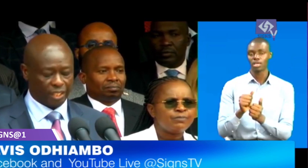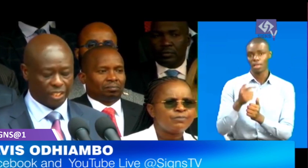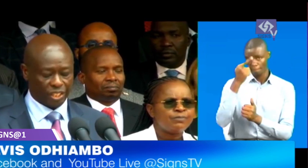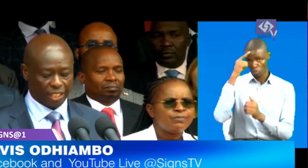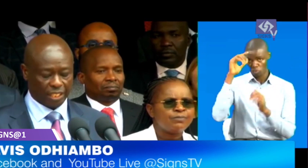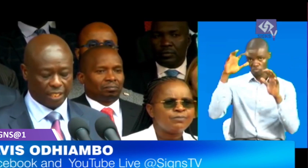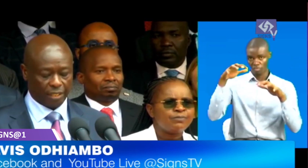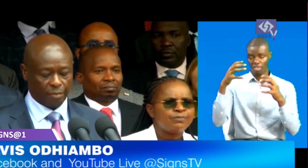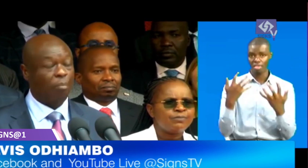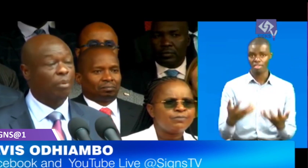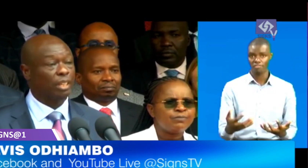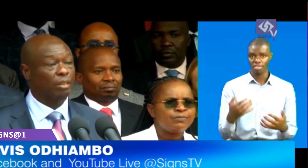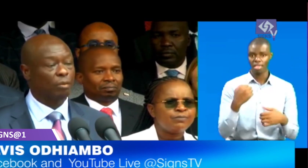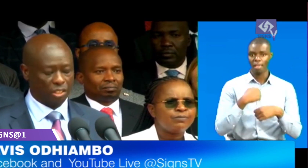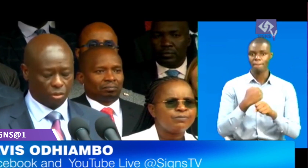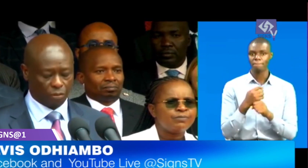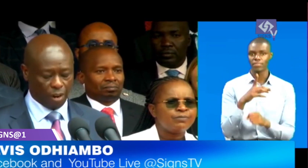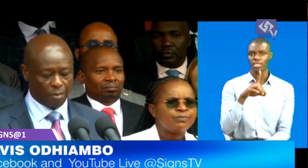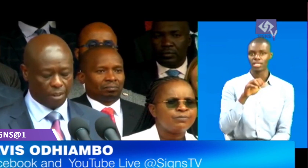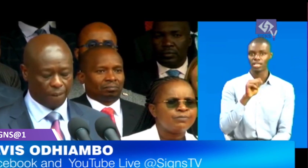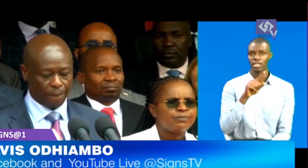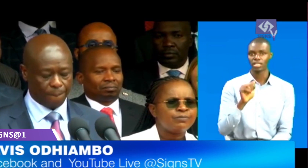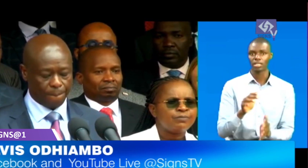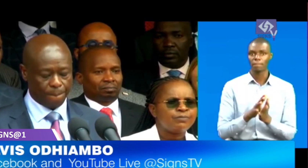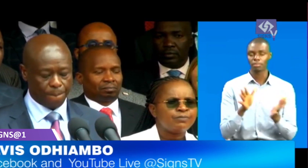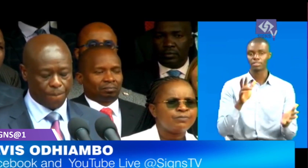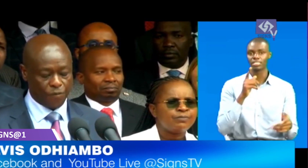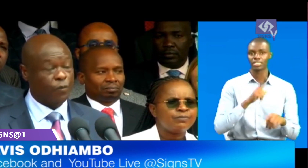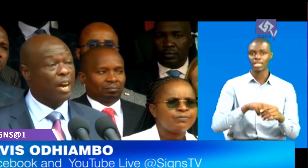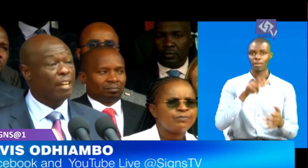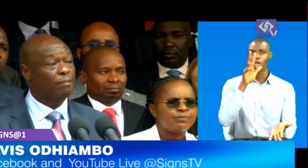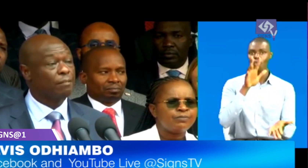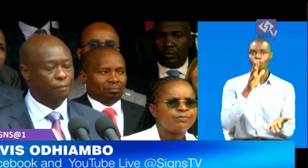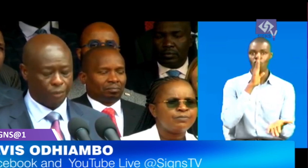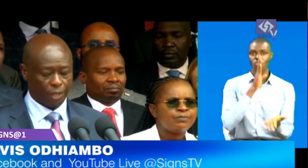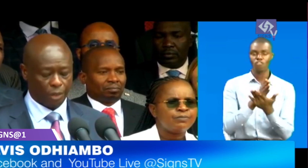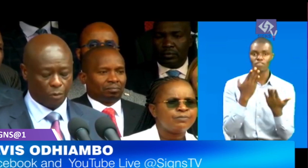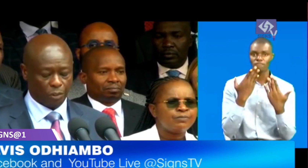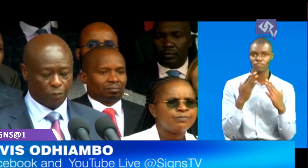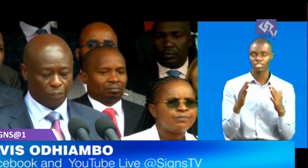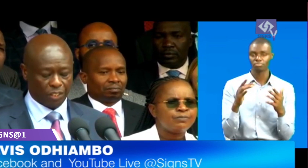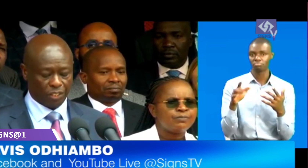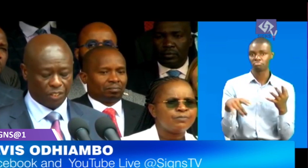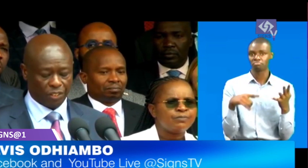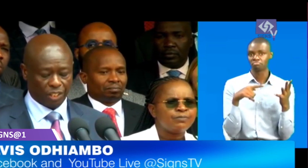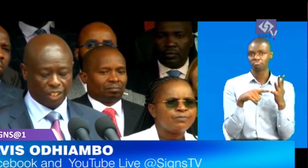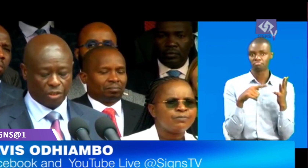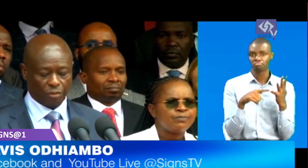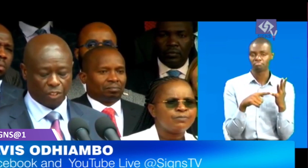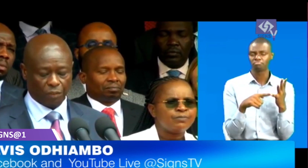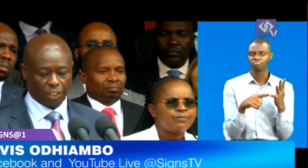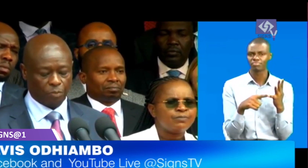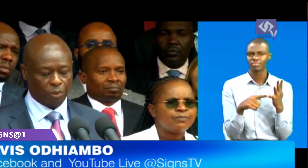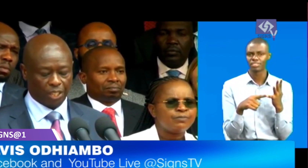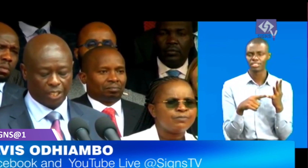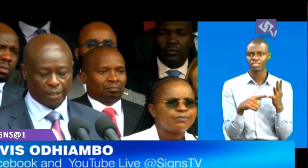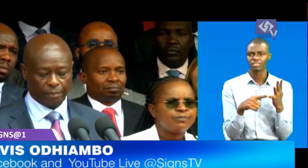this data public once confirmed. Five, we face the risk of rivers breaking their